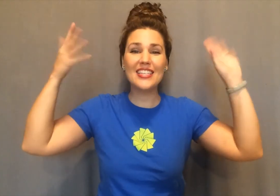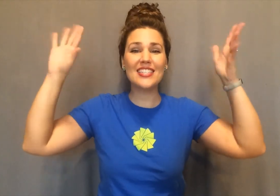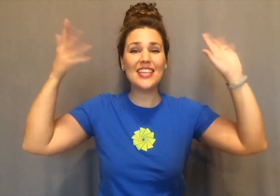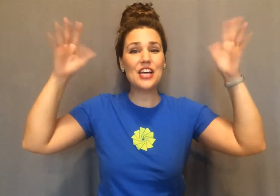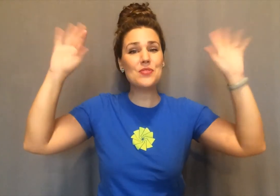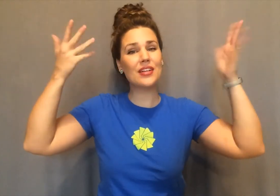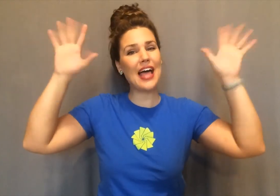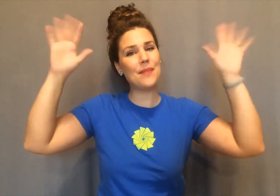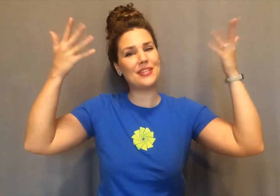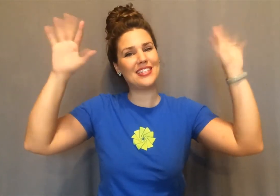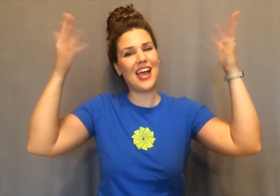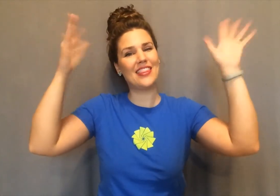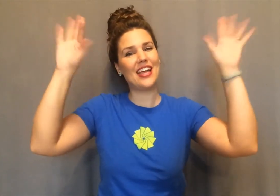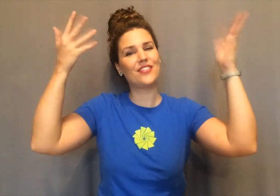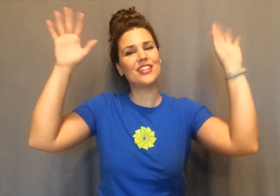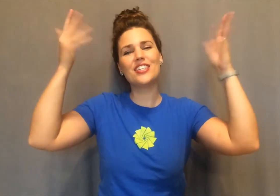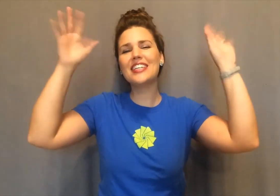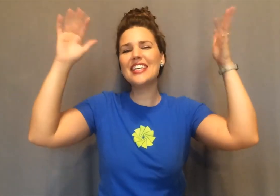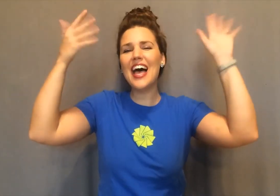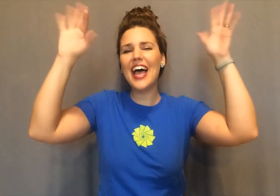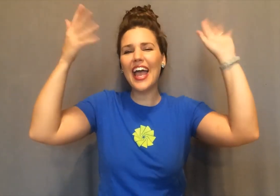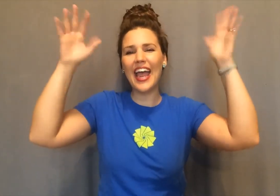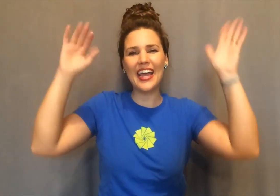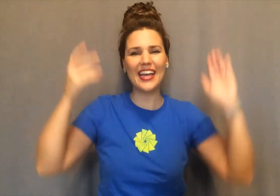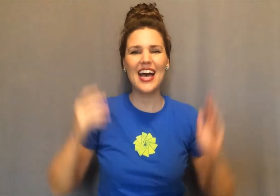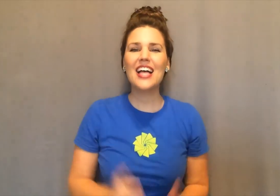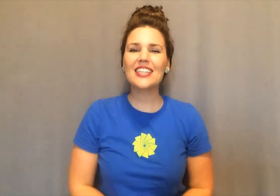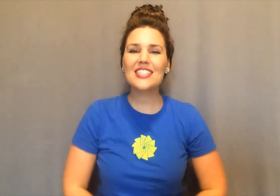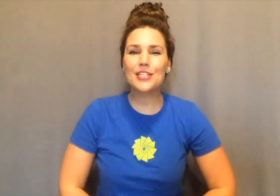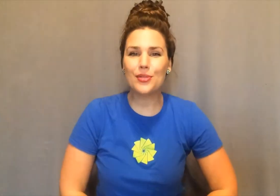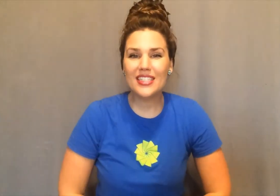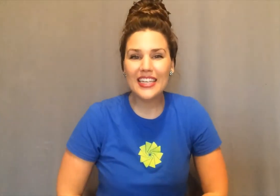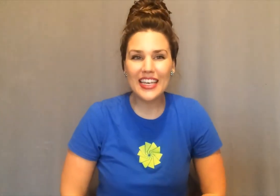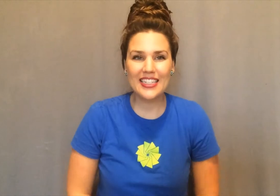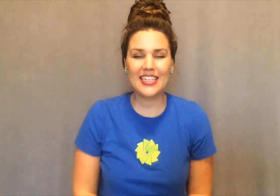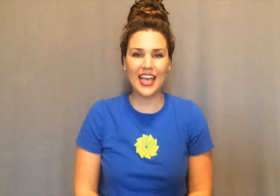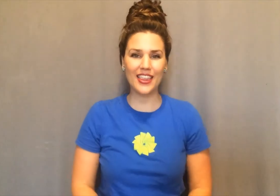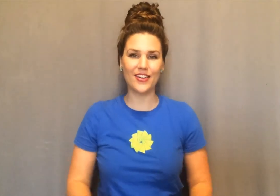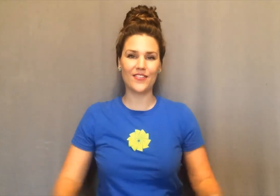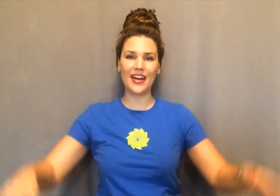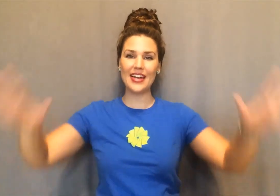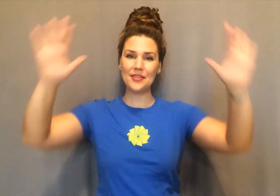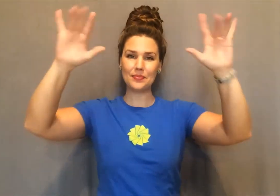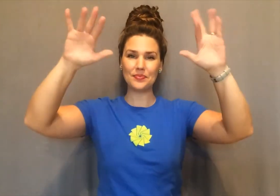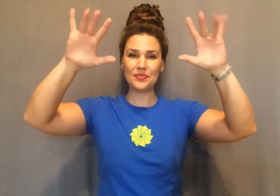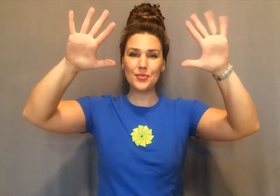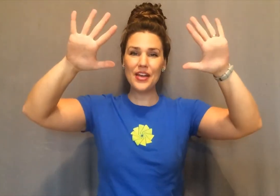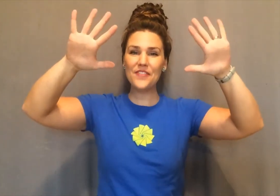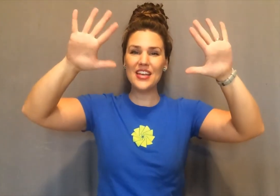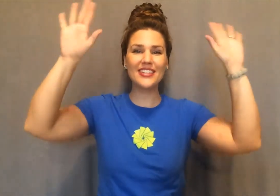This is how you clap in sign language. Yay! Let's do this again together. Ready? Twinkle fingers.